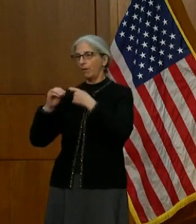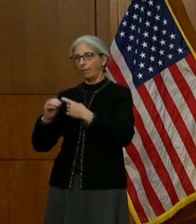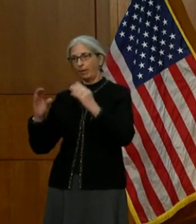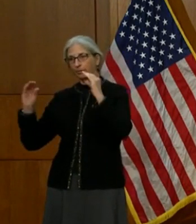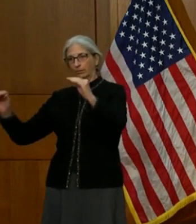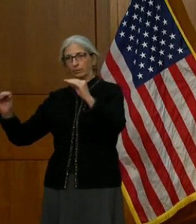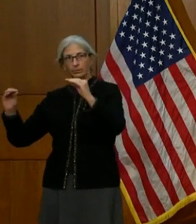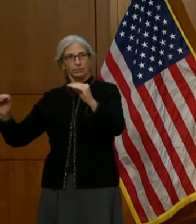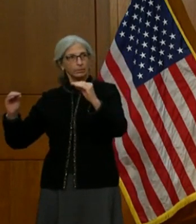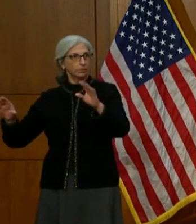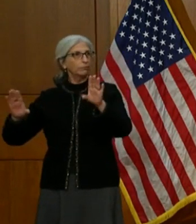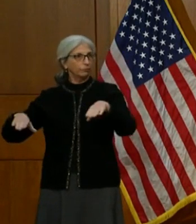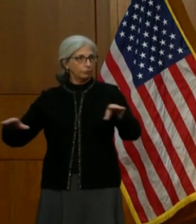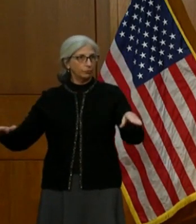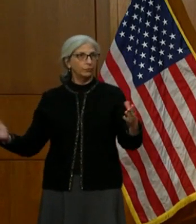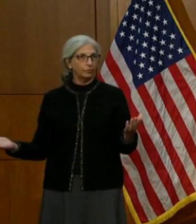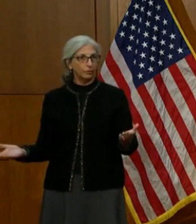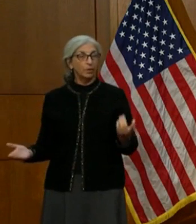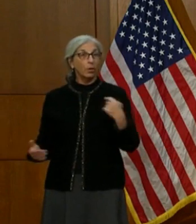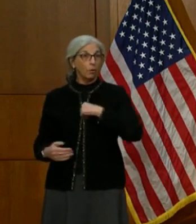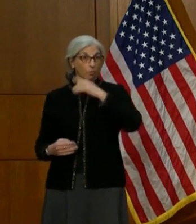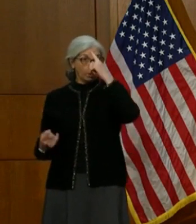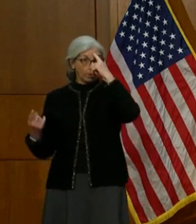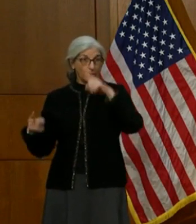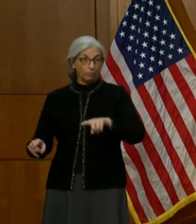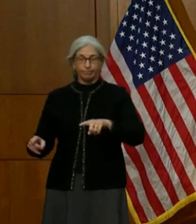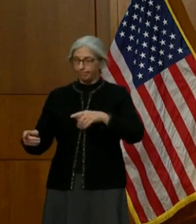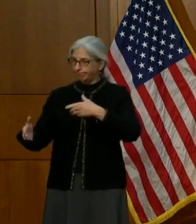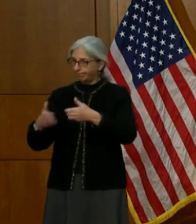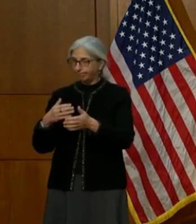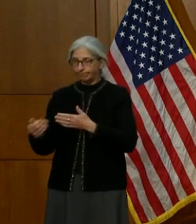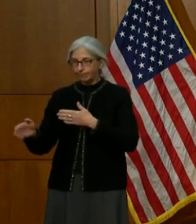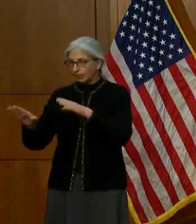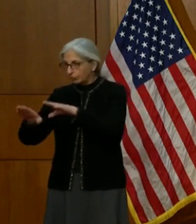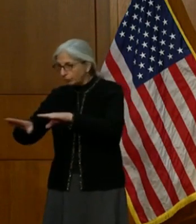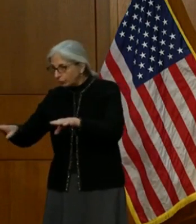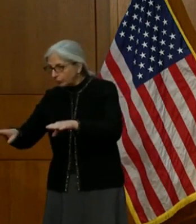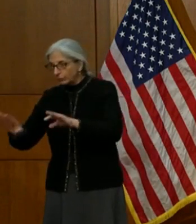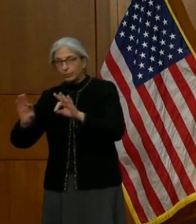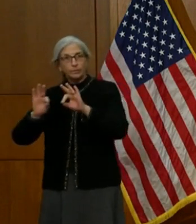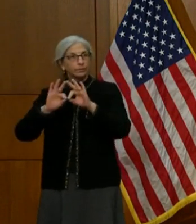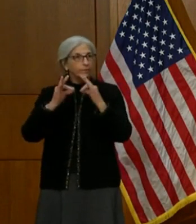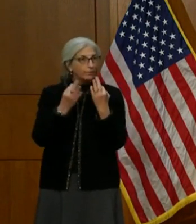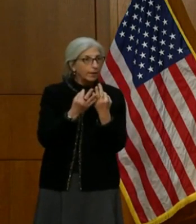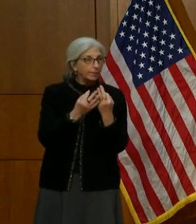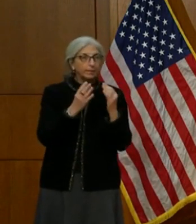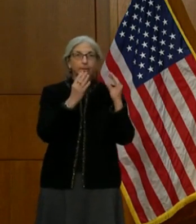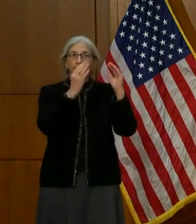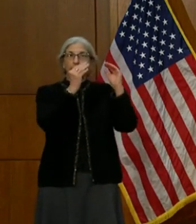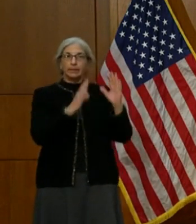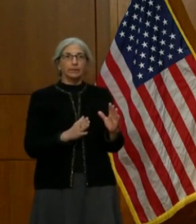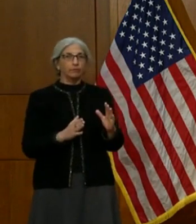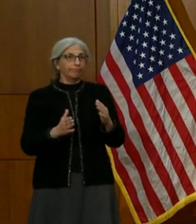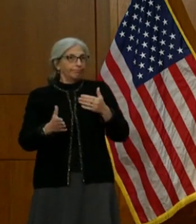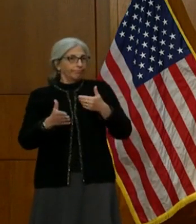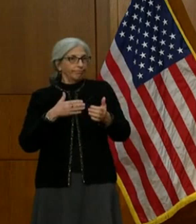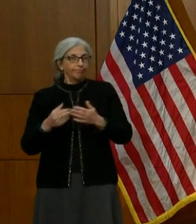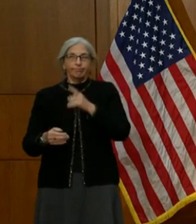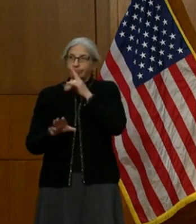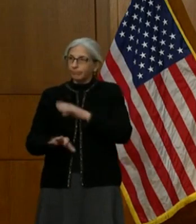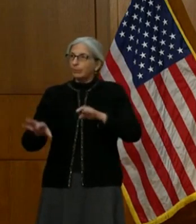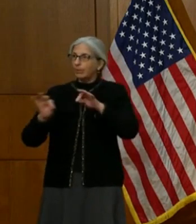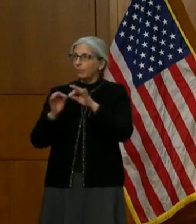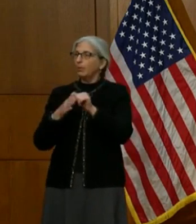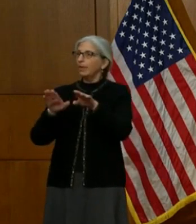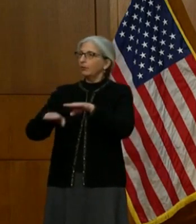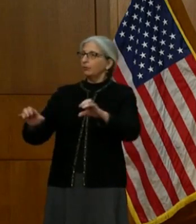children. I think we all agree, whether it be our children or whether it be families or our teachers, that we want to get our children